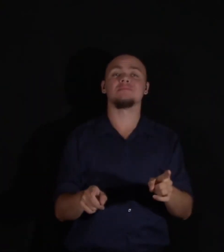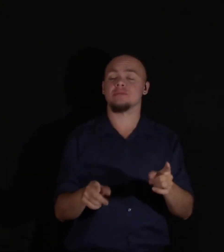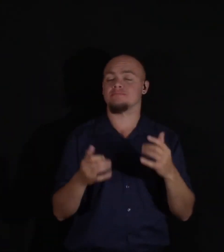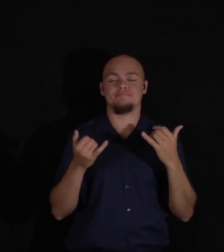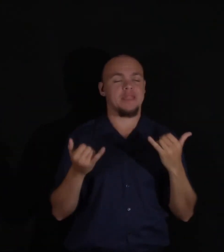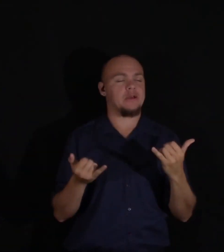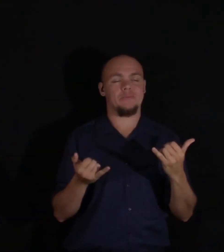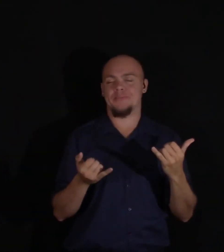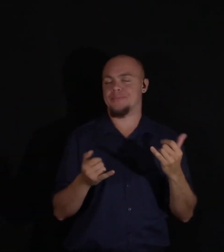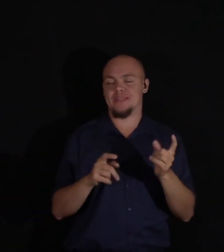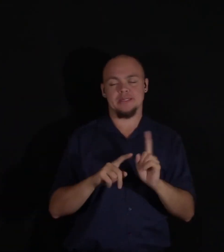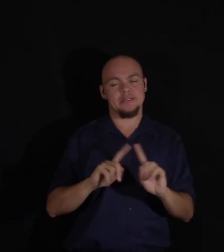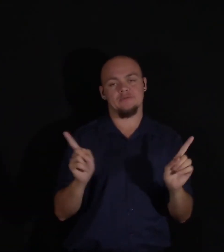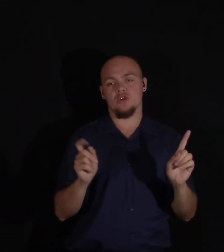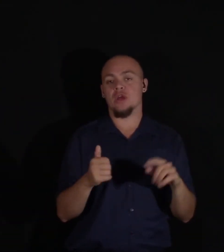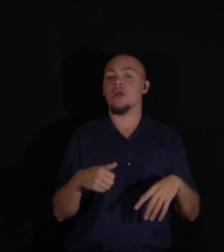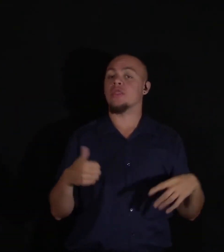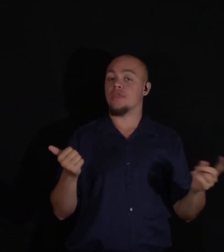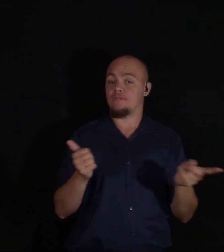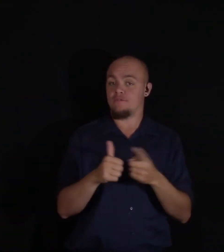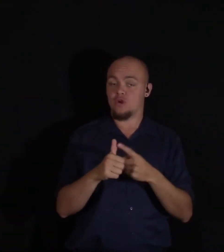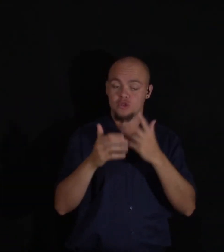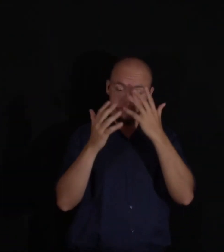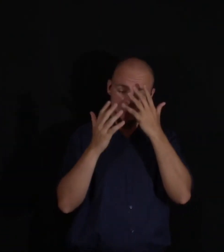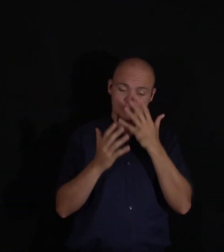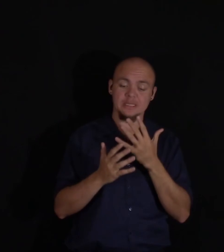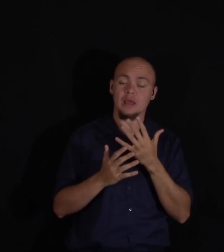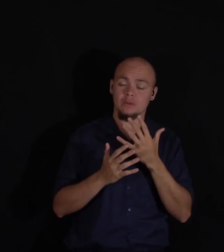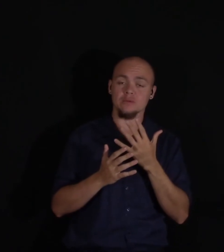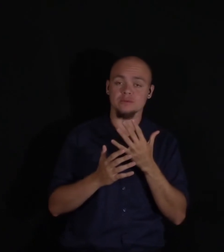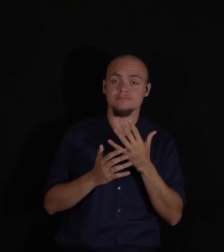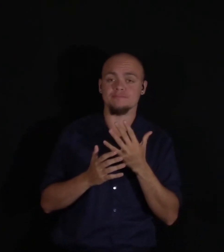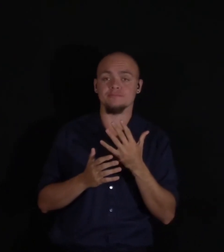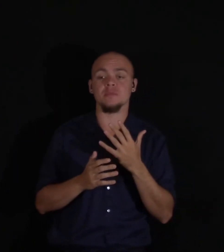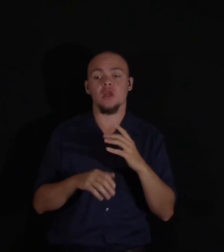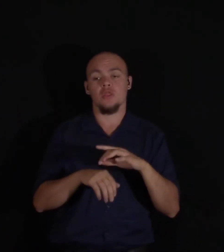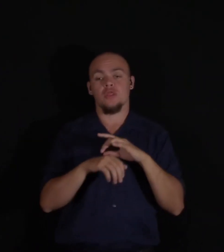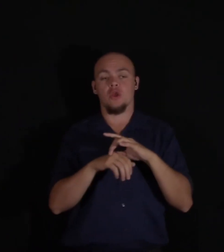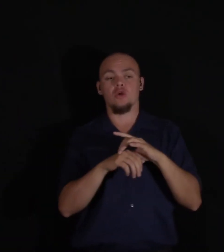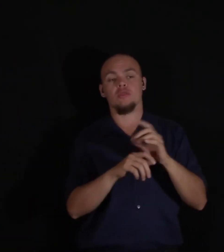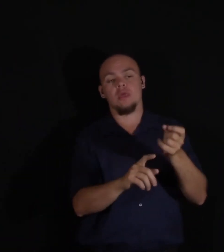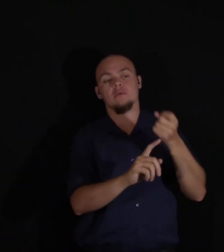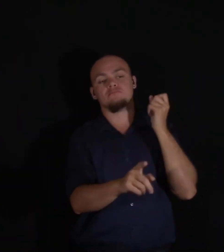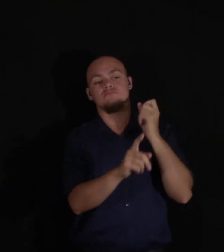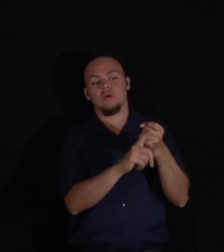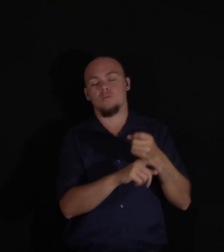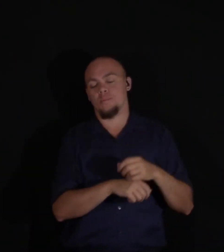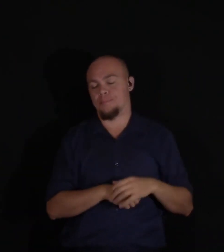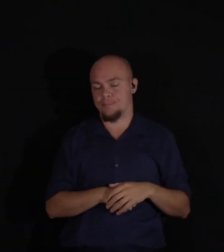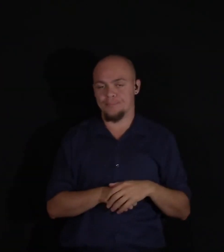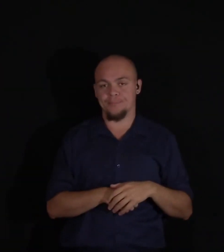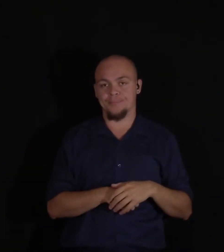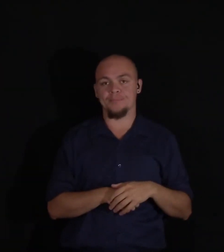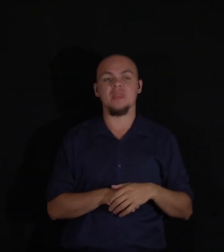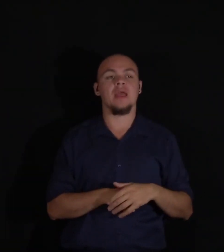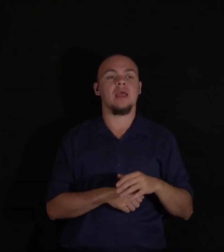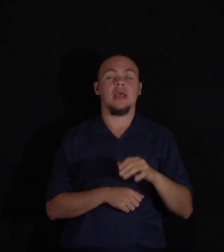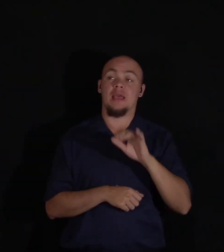of these sorrows which are sent to wean us from the earth had visited her, and its dimming influence quenched her